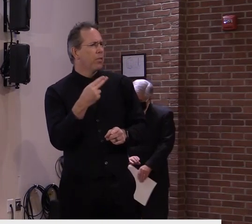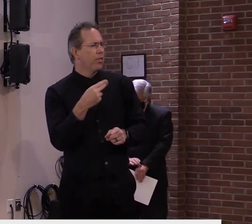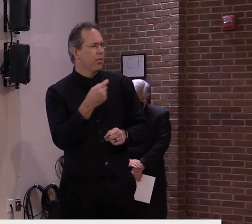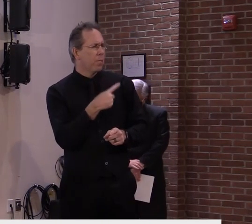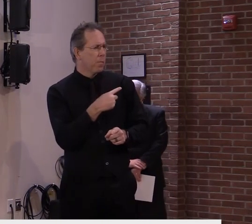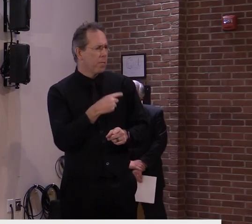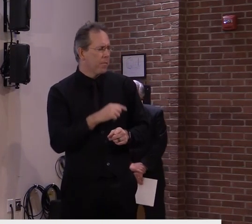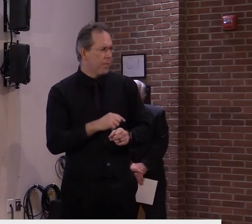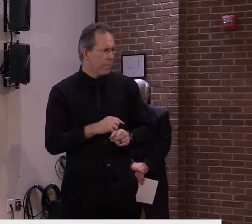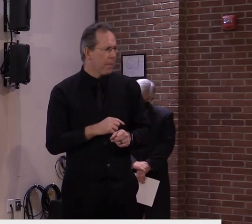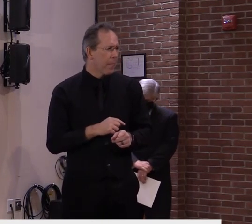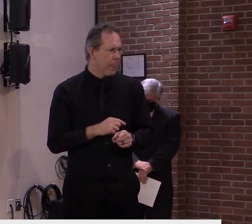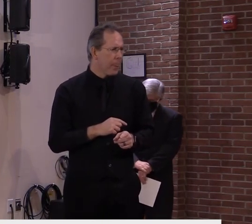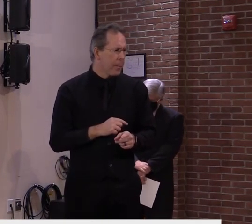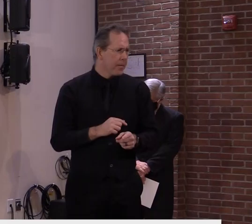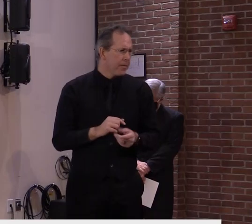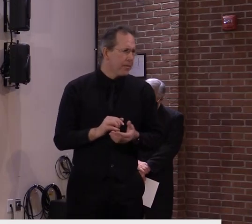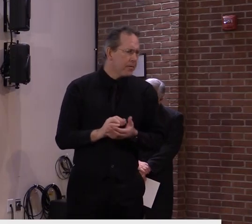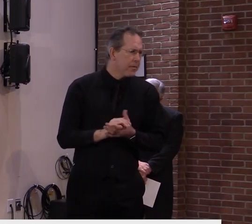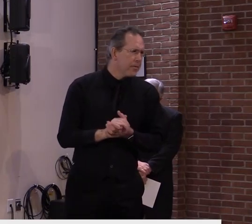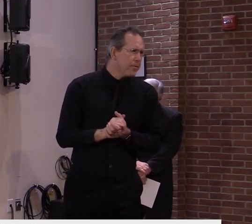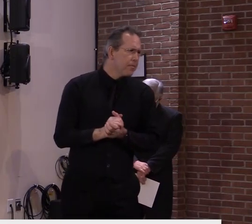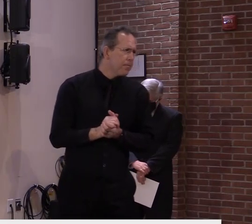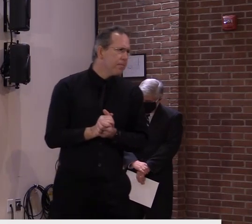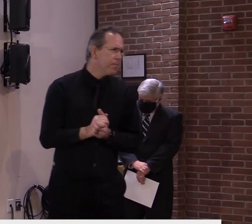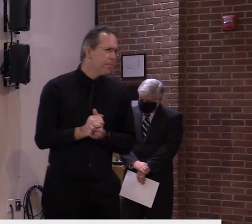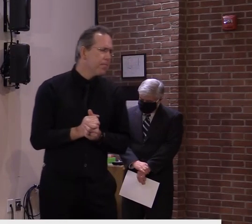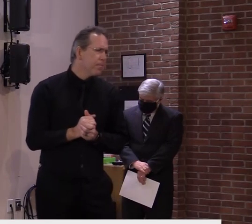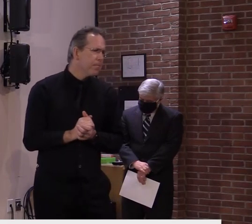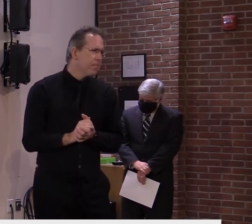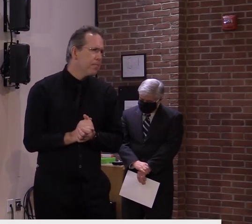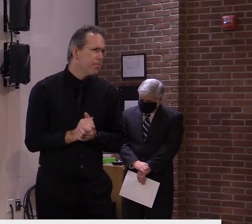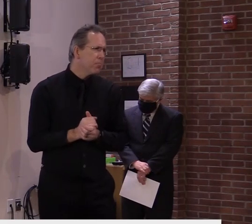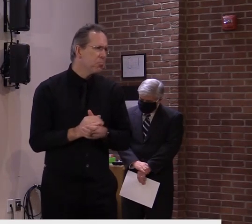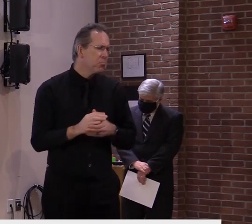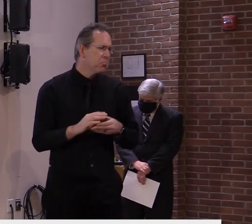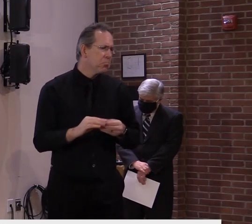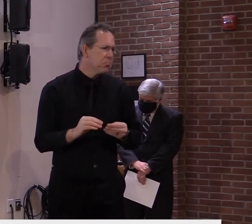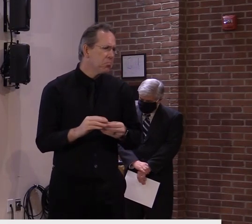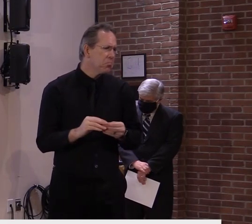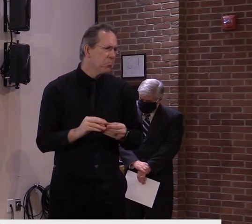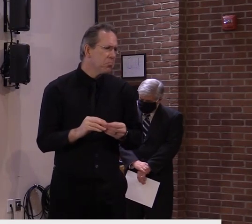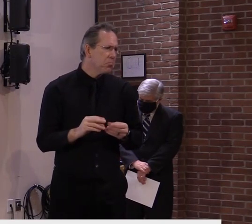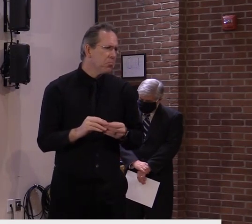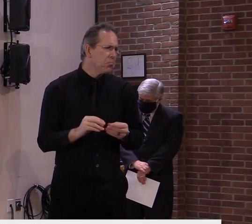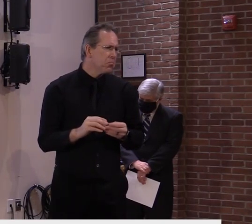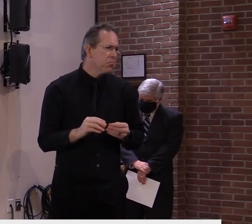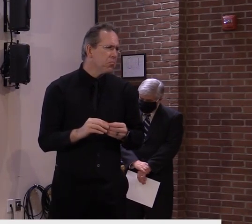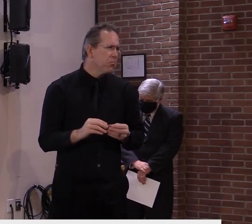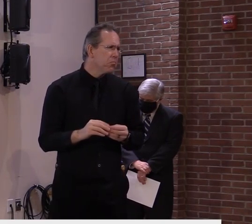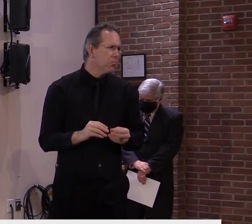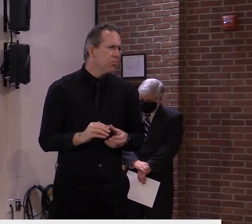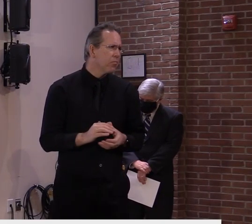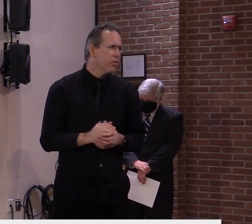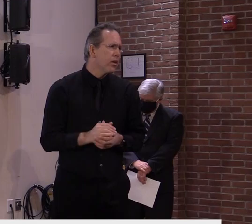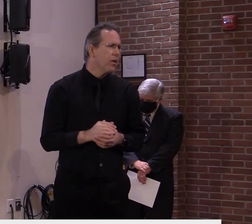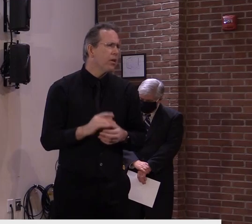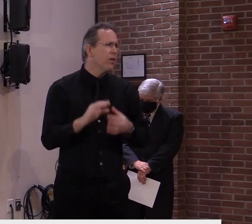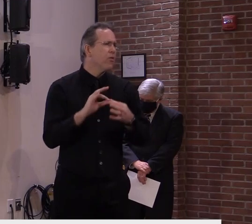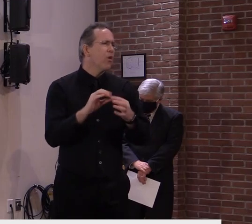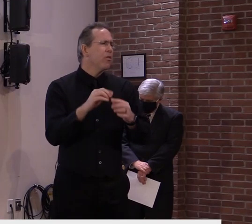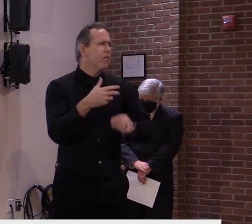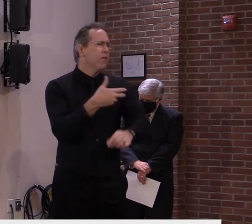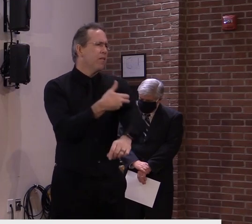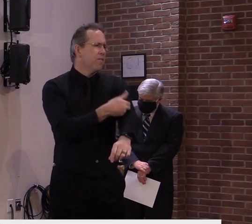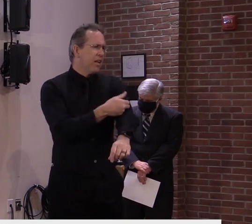the whole vaccine landscape is the availability of the doses themselves. And so far,